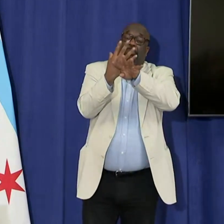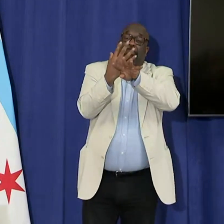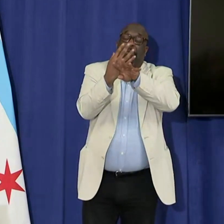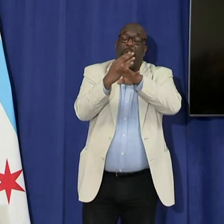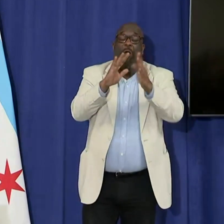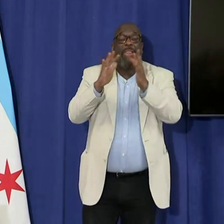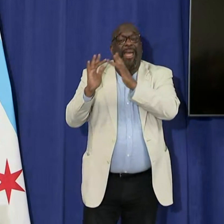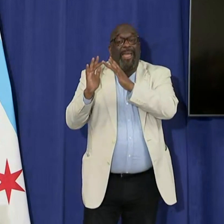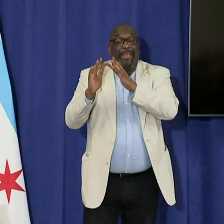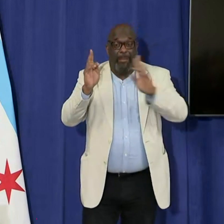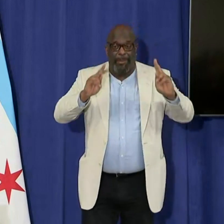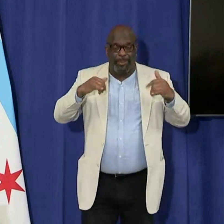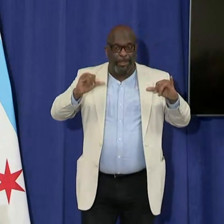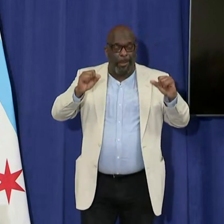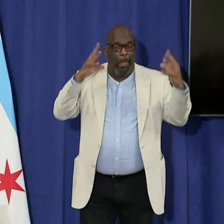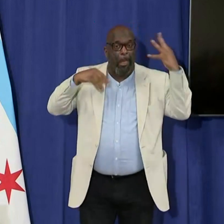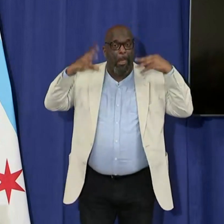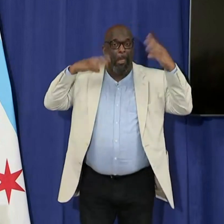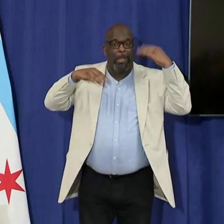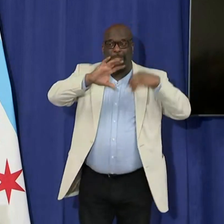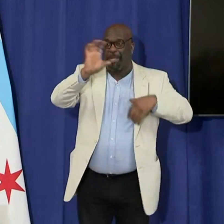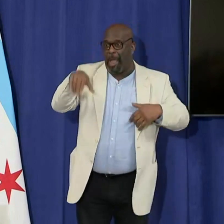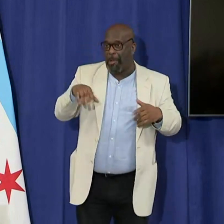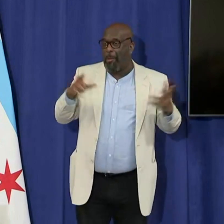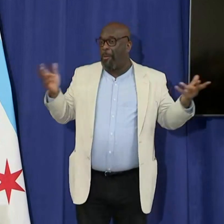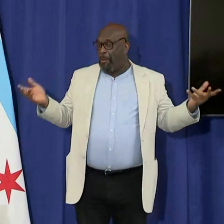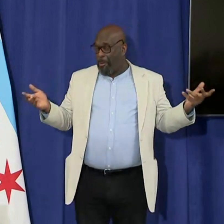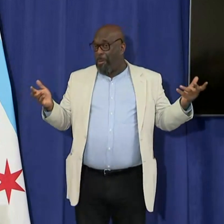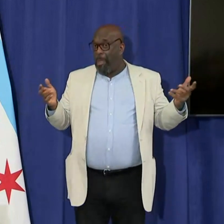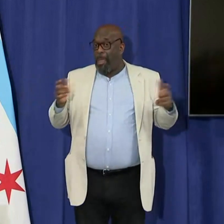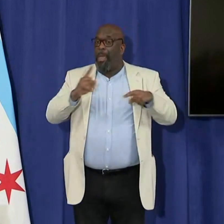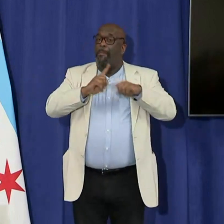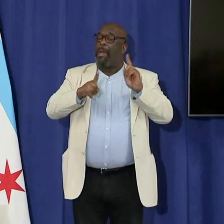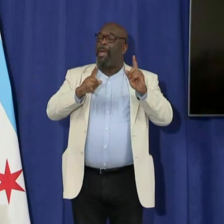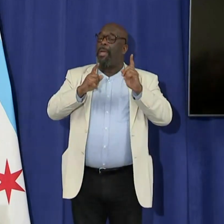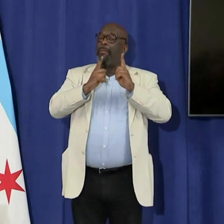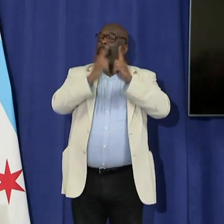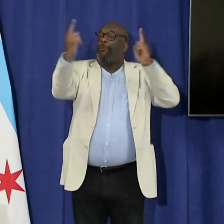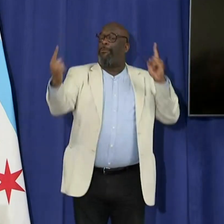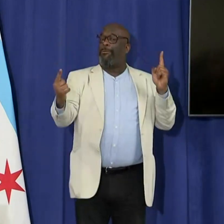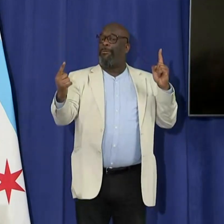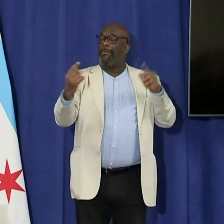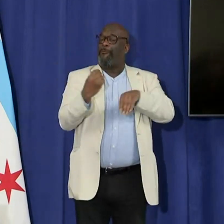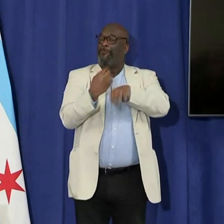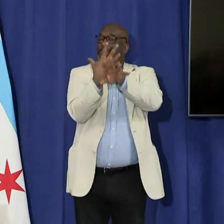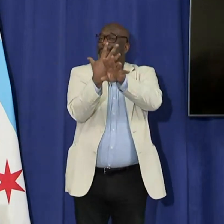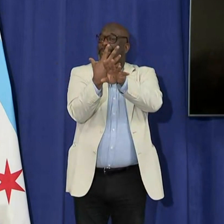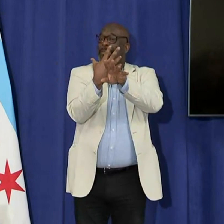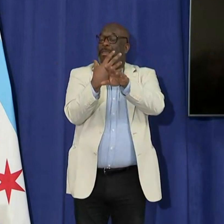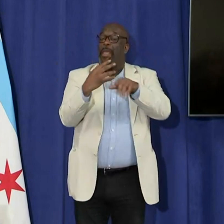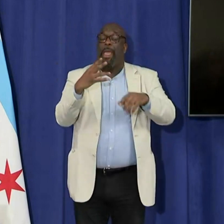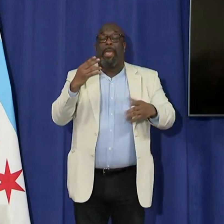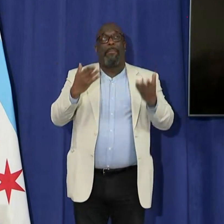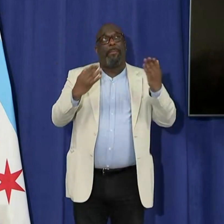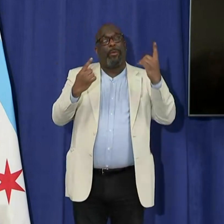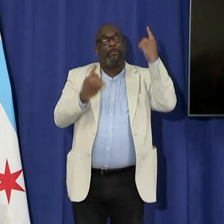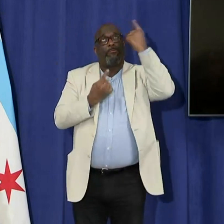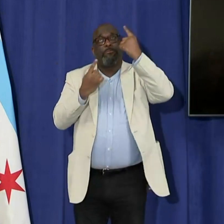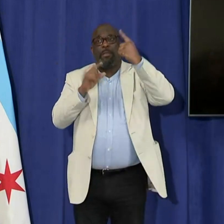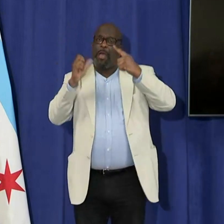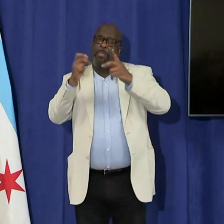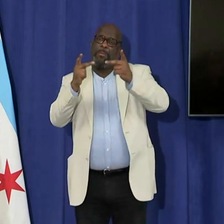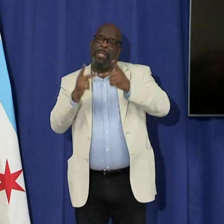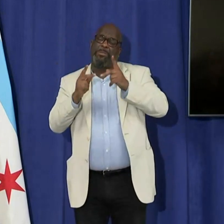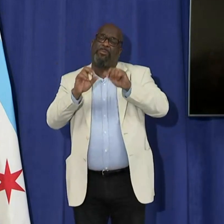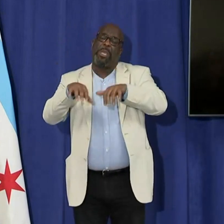Chicago, no pun intended, but do it virtually, and we're also looking at some other alternatives where we can